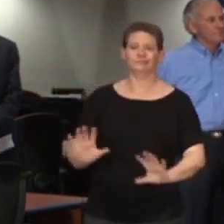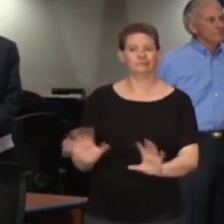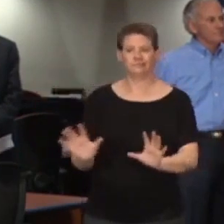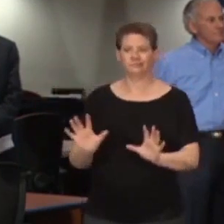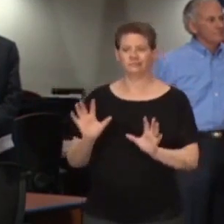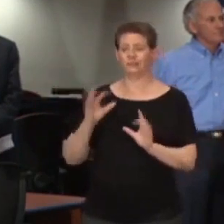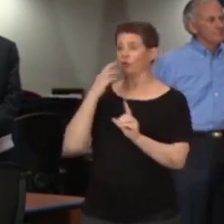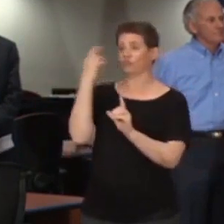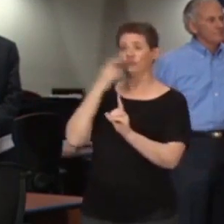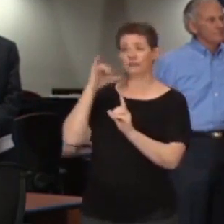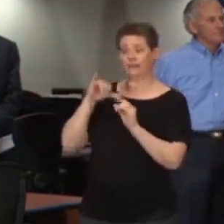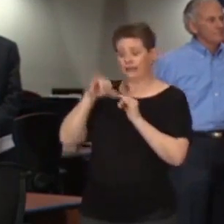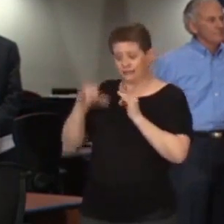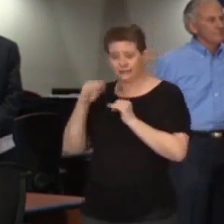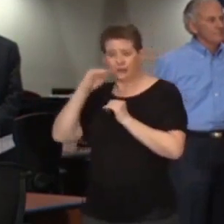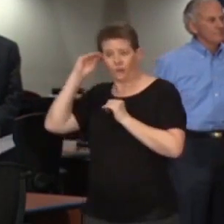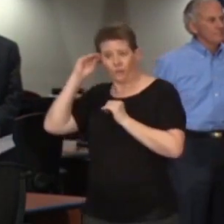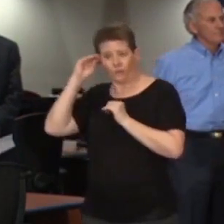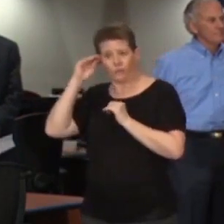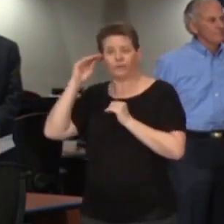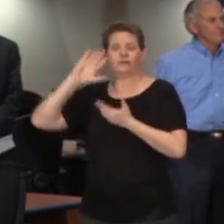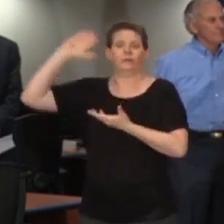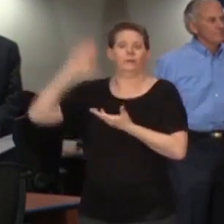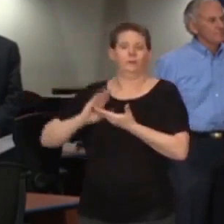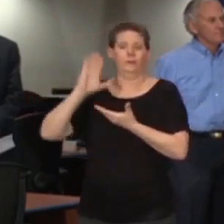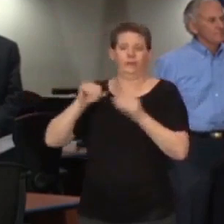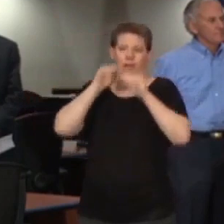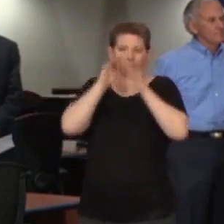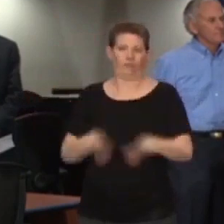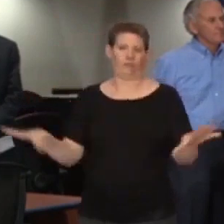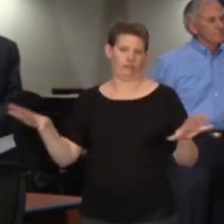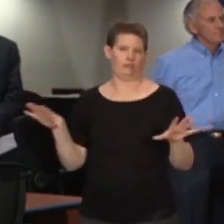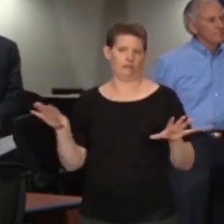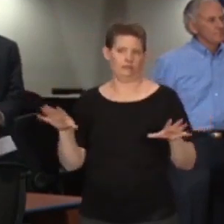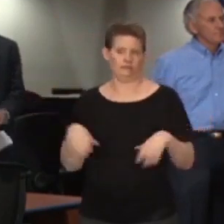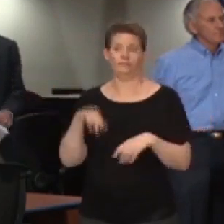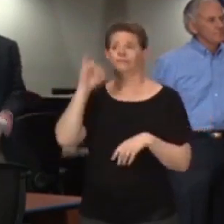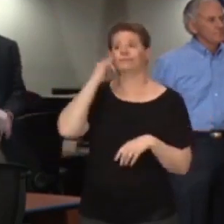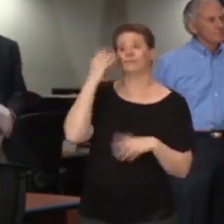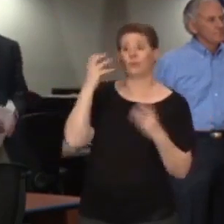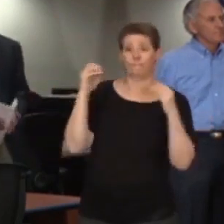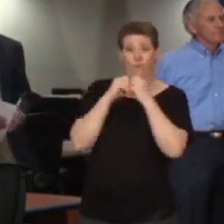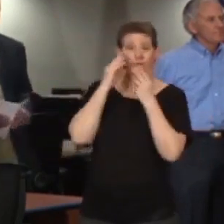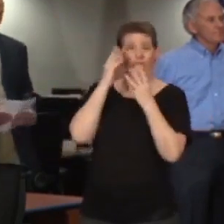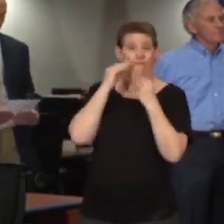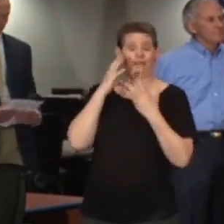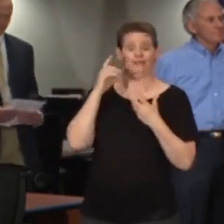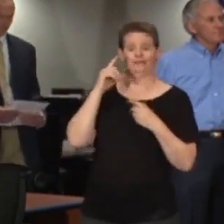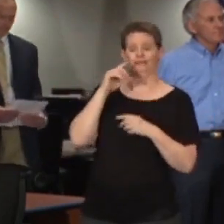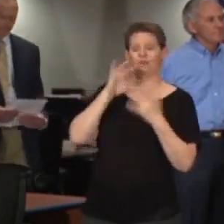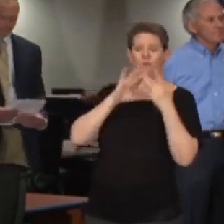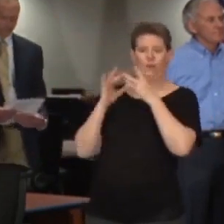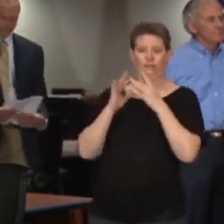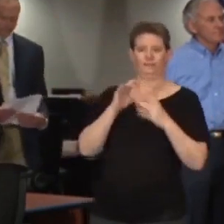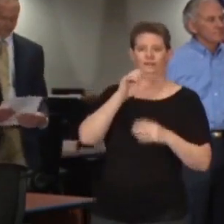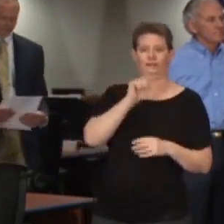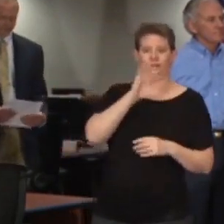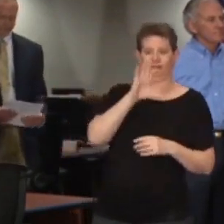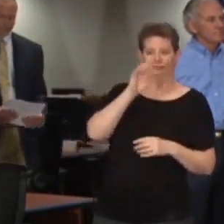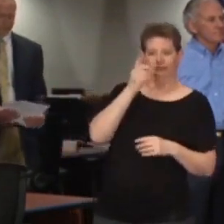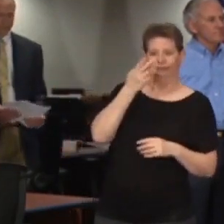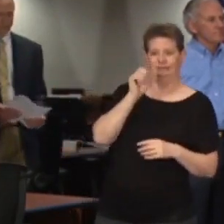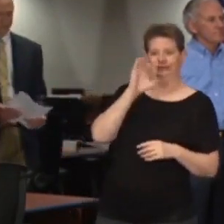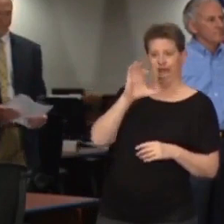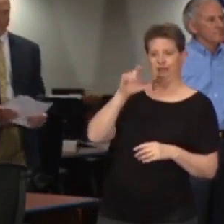-19 infections. And as always, for the latest information, please visit our webpage at scdhec.gov